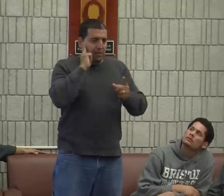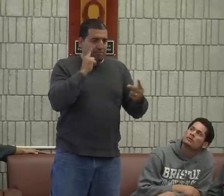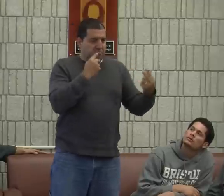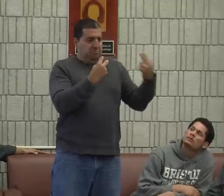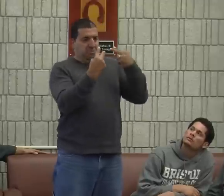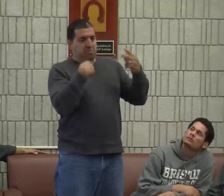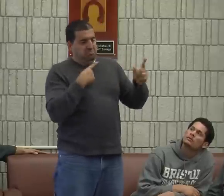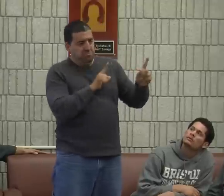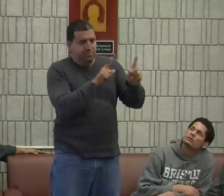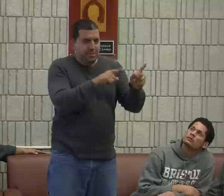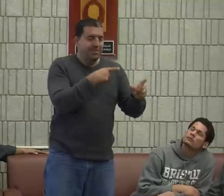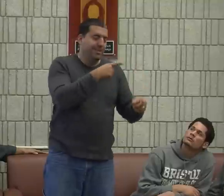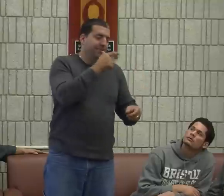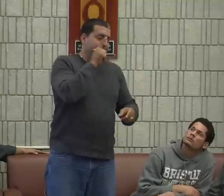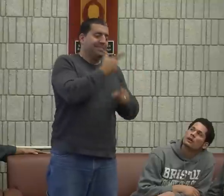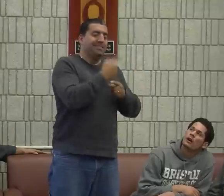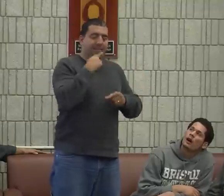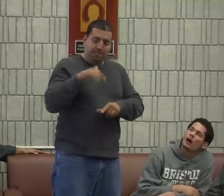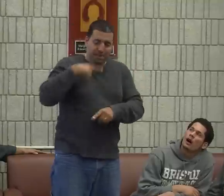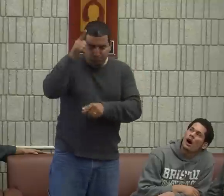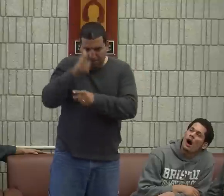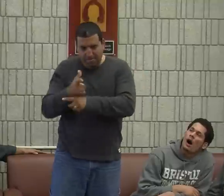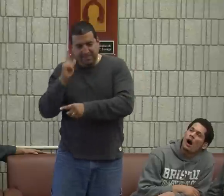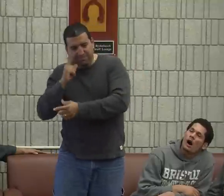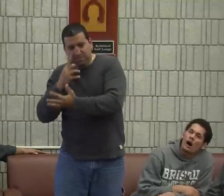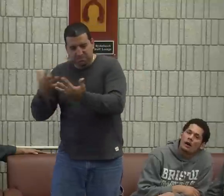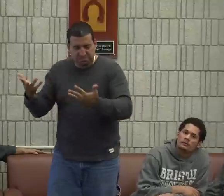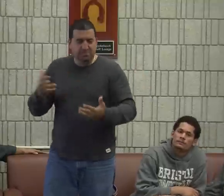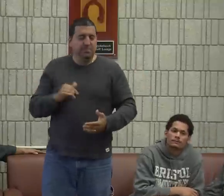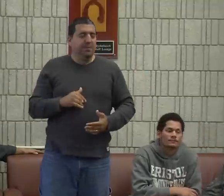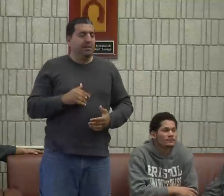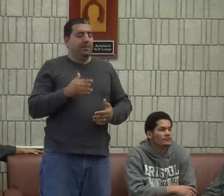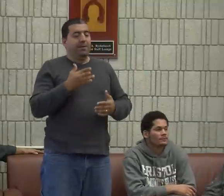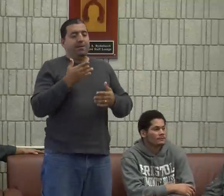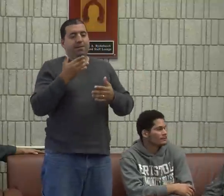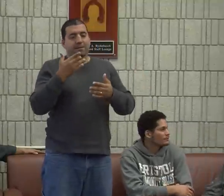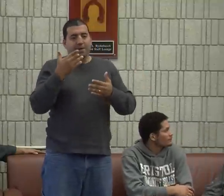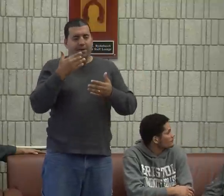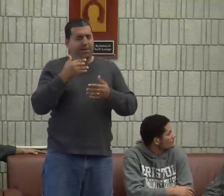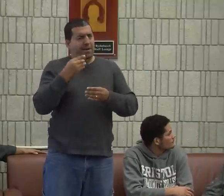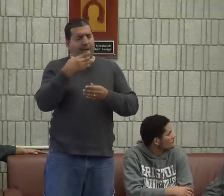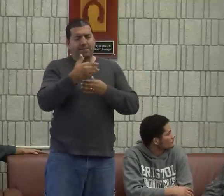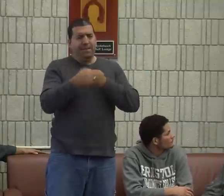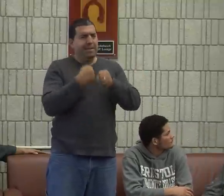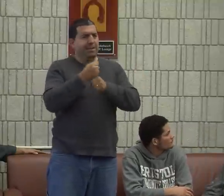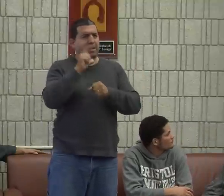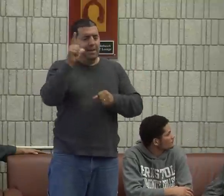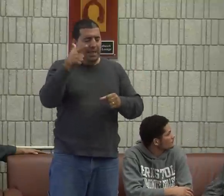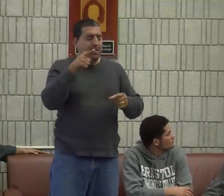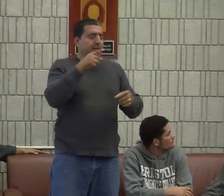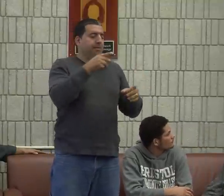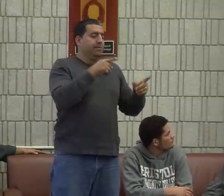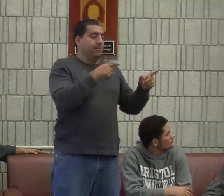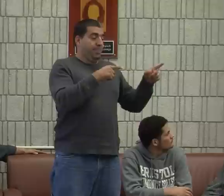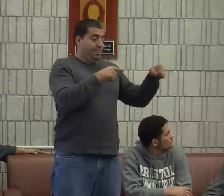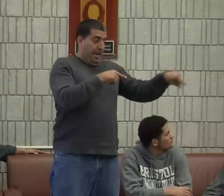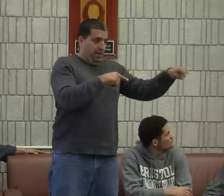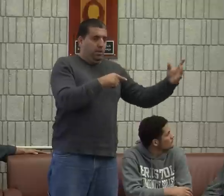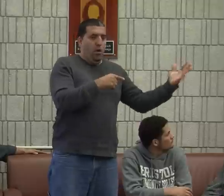And they looked at me as a deaf person. My sister said, well, this is my brother and introduced me to them. And then a few years